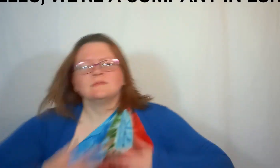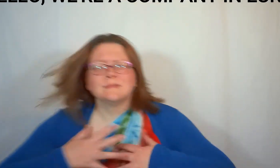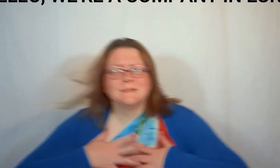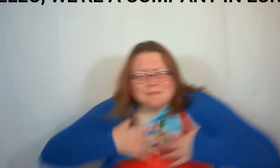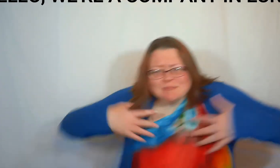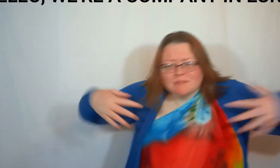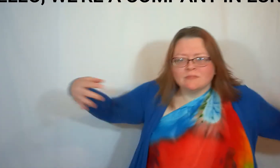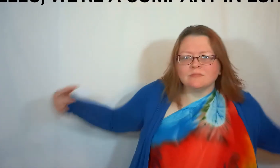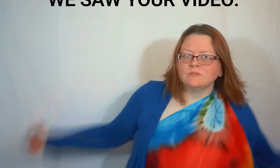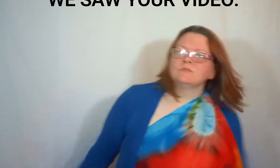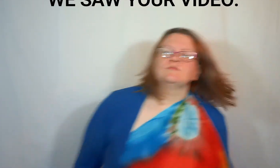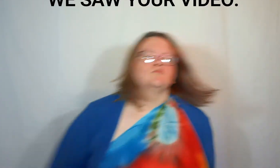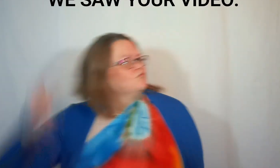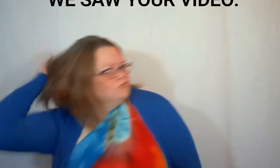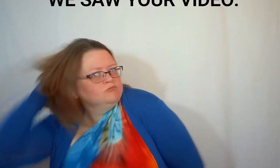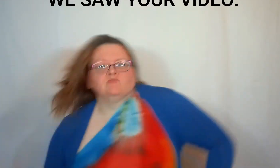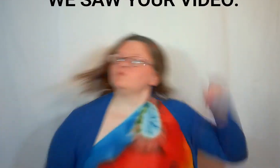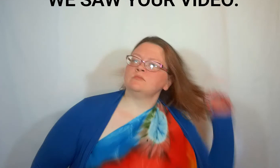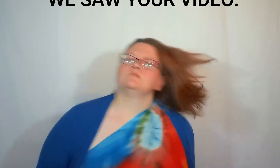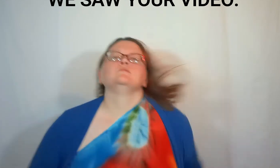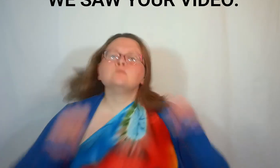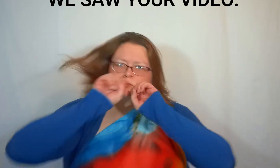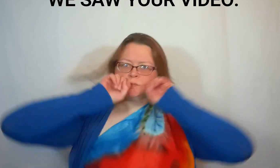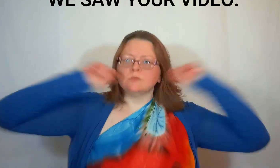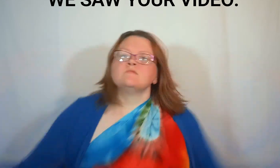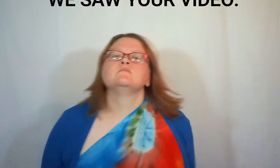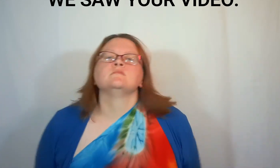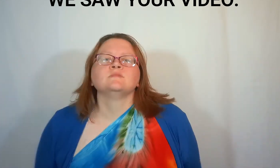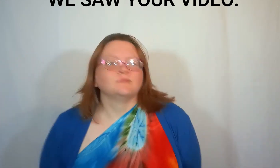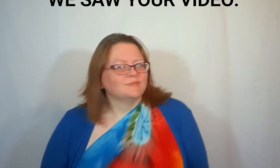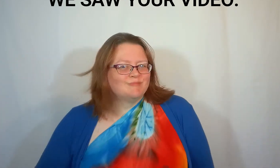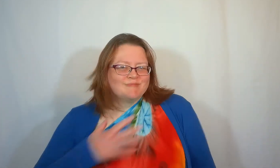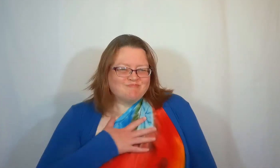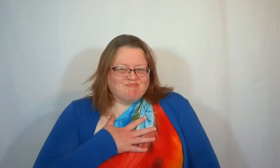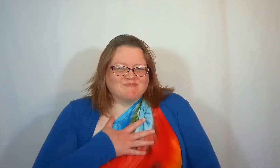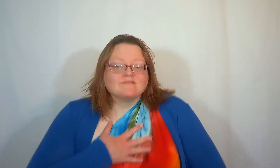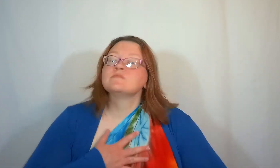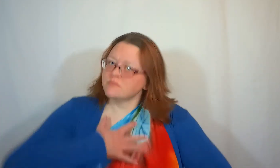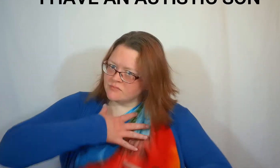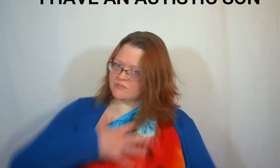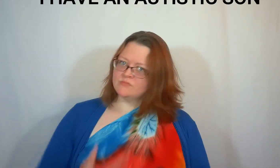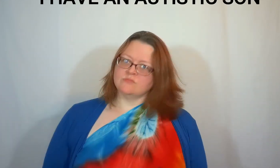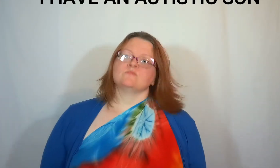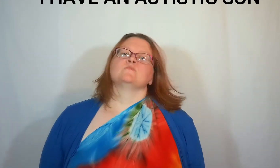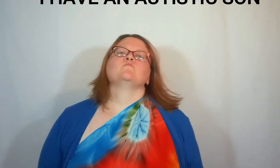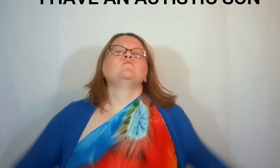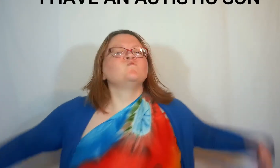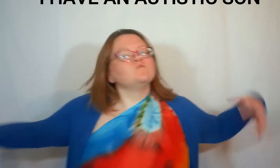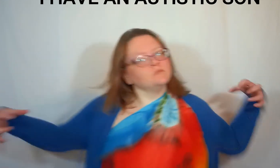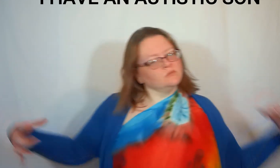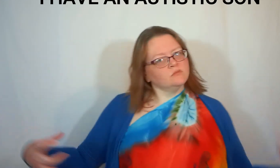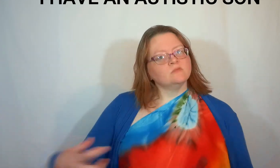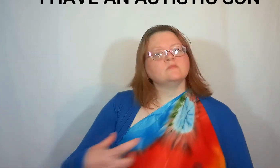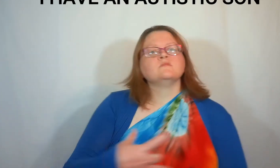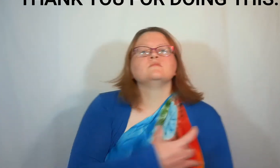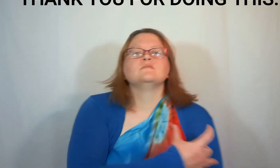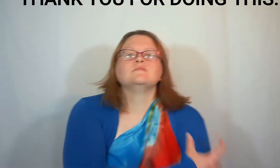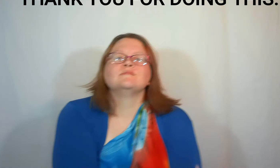right into the pain Stay unfiltered and loud, you'll be proud of that skin full of scars